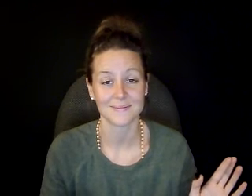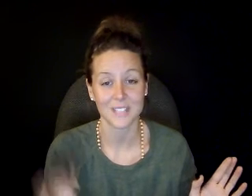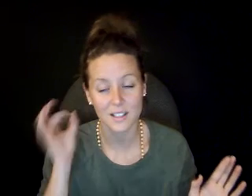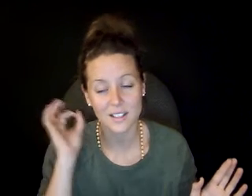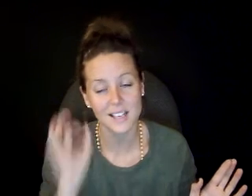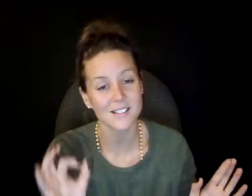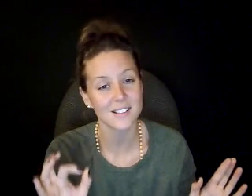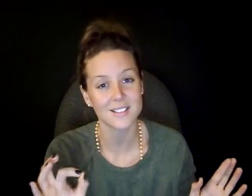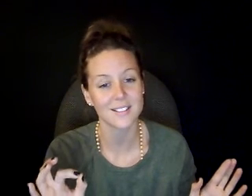Yes!